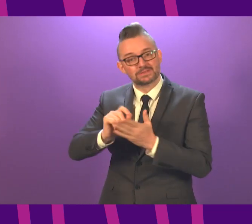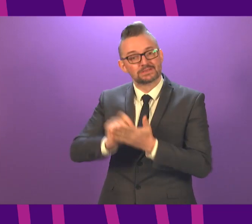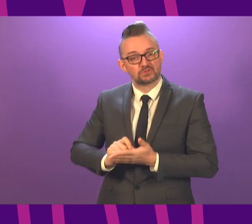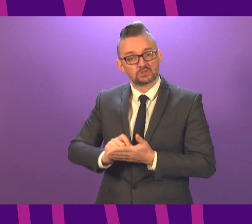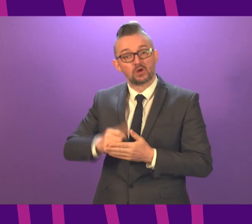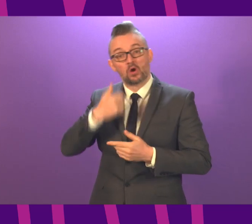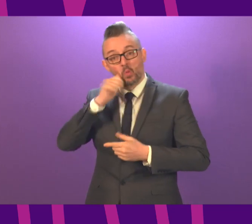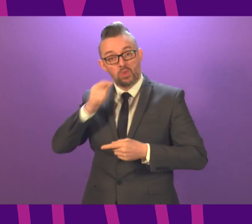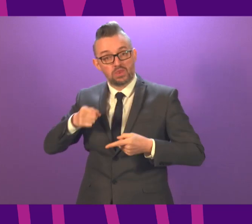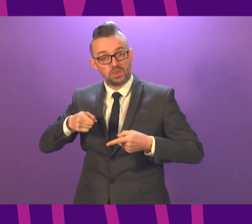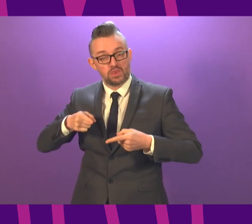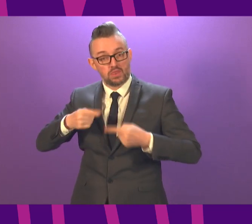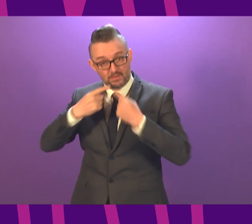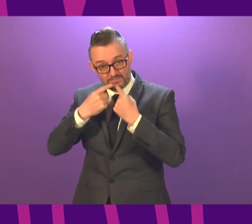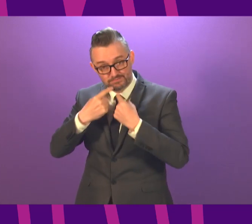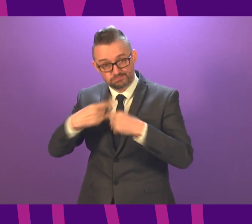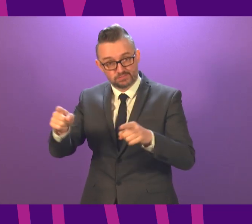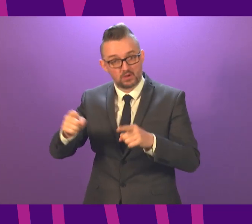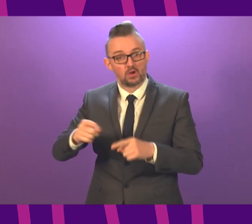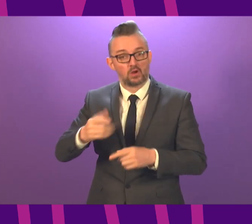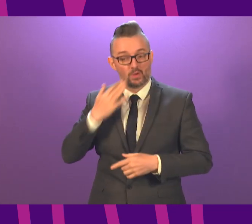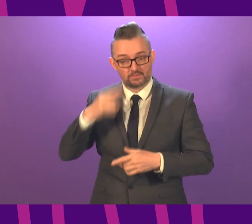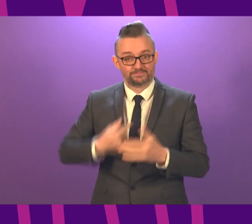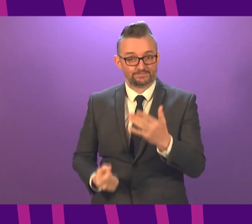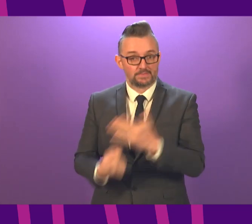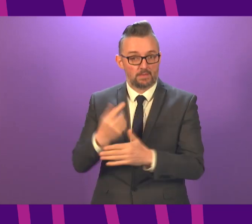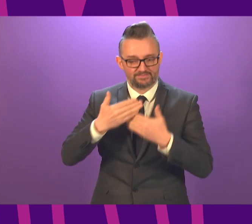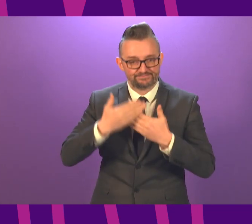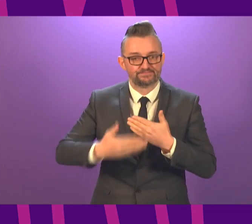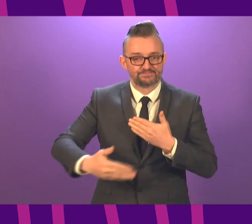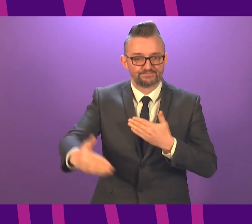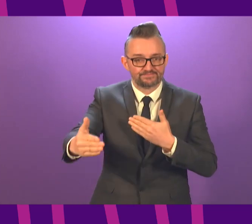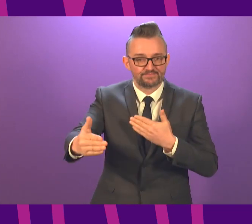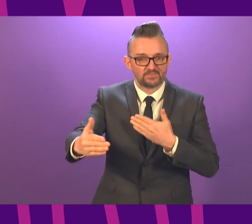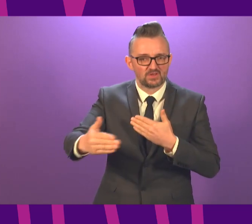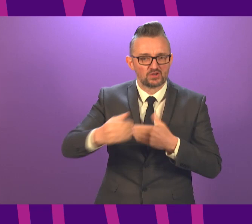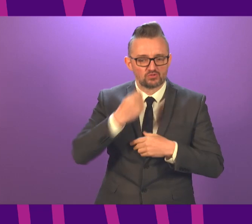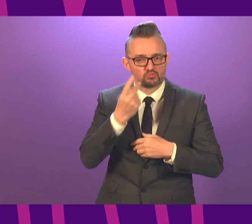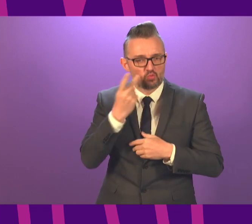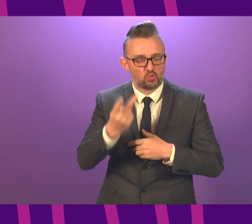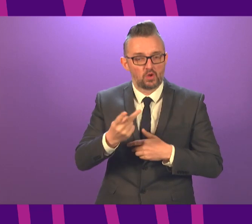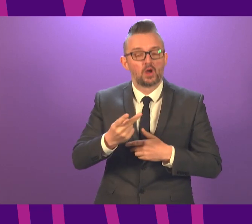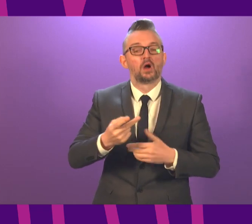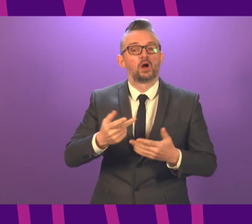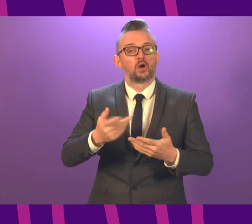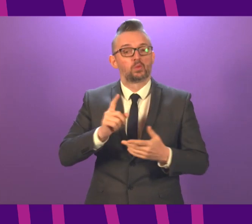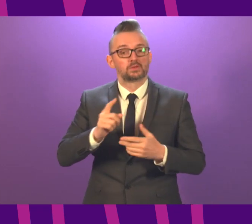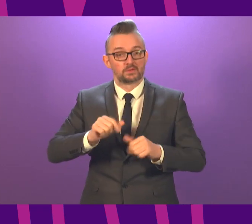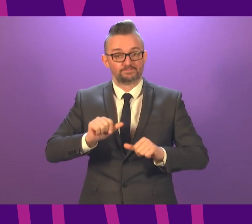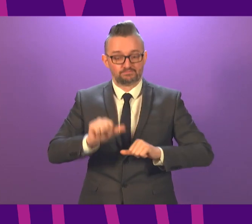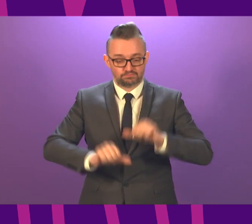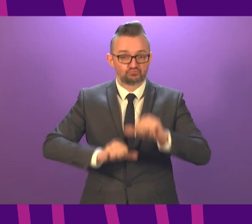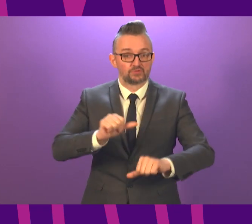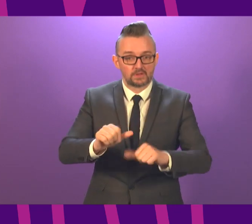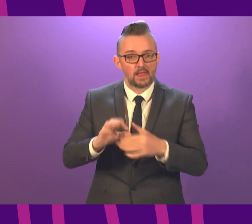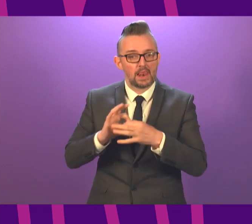for MSPs, ensure that this happens over the next couple of days, the steps that are being taken to ensure